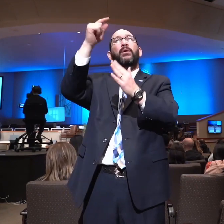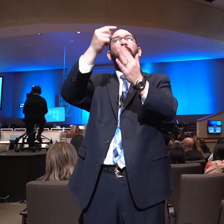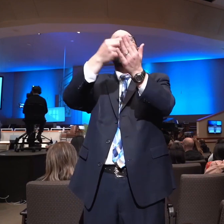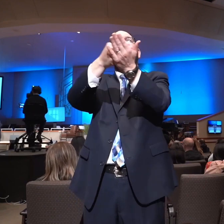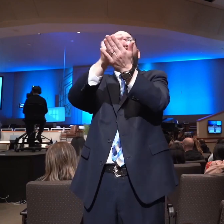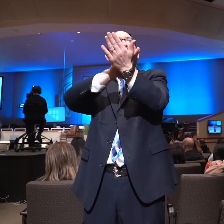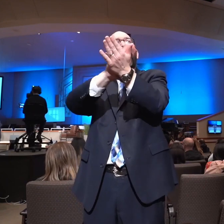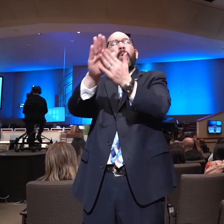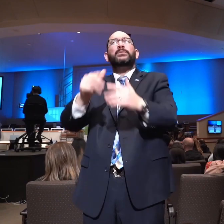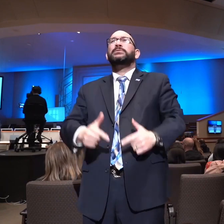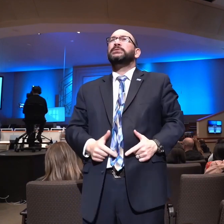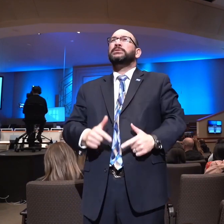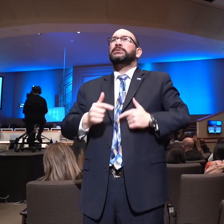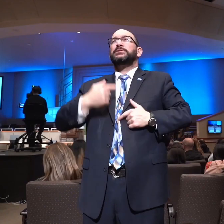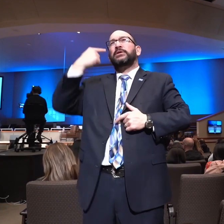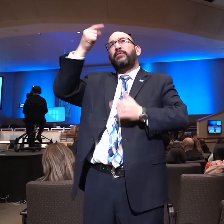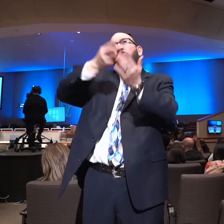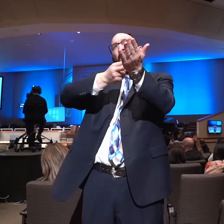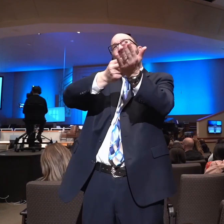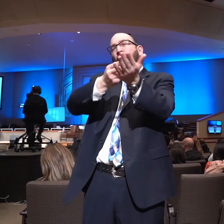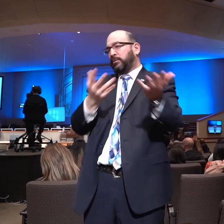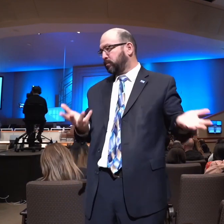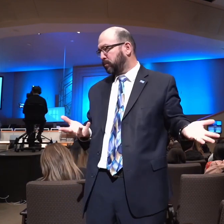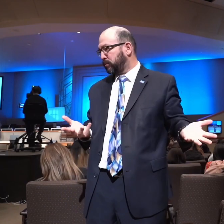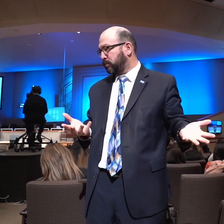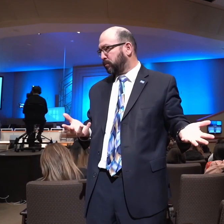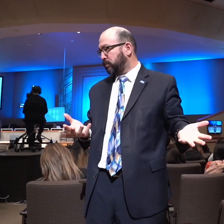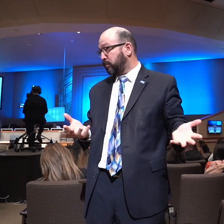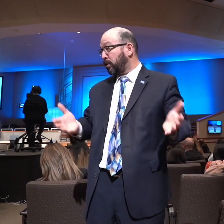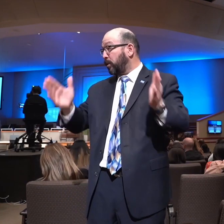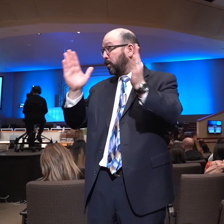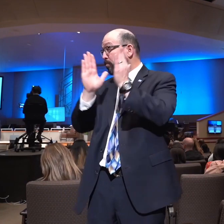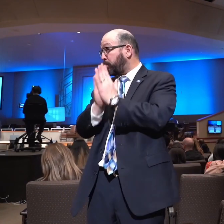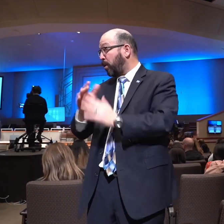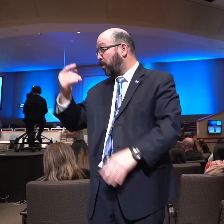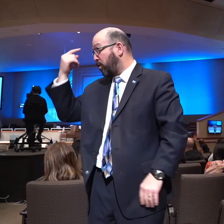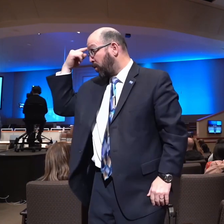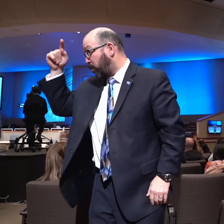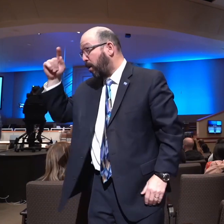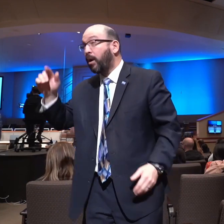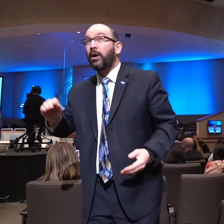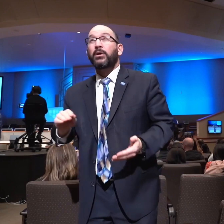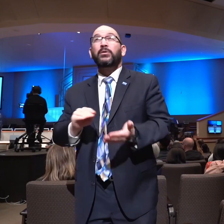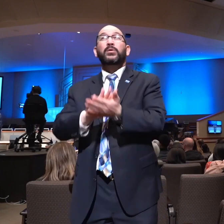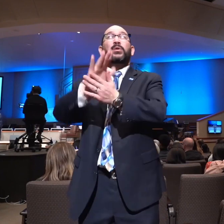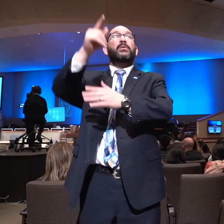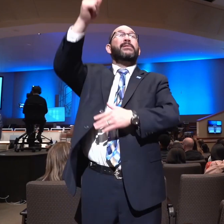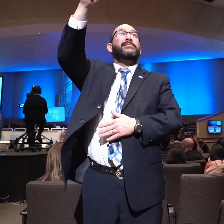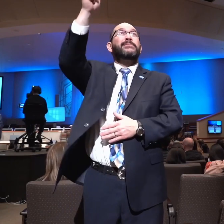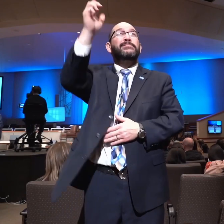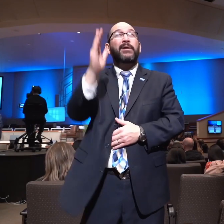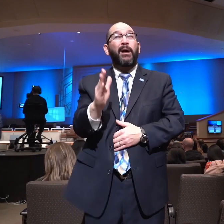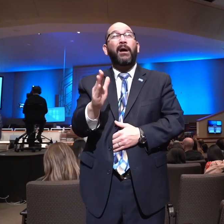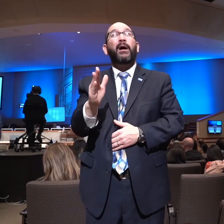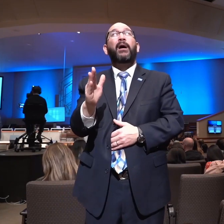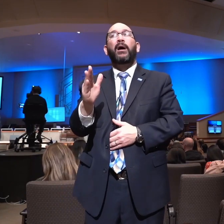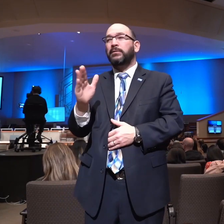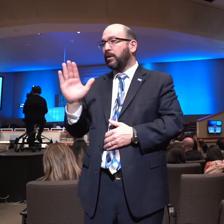honesty. R.A. Torrey said, the chief purpose of prayer is that God may be glorified in the answer. Let your light so shine before men that they may